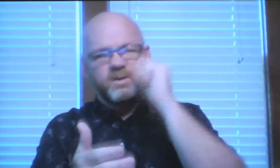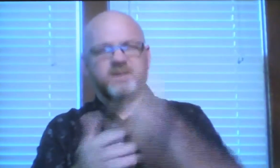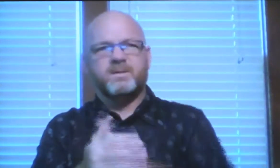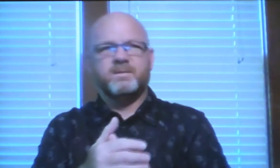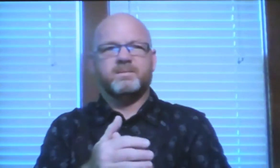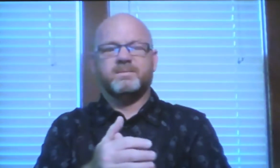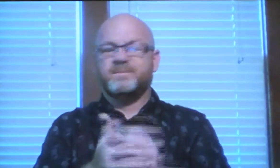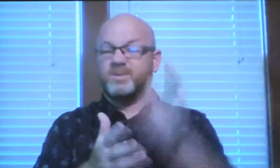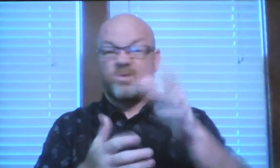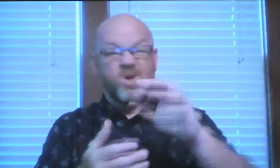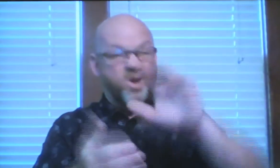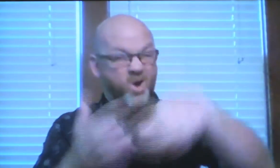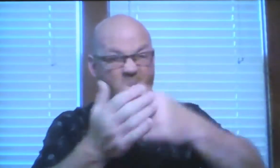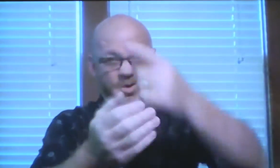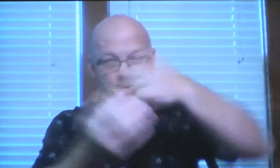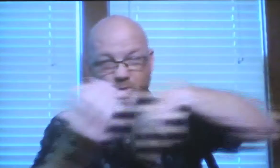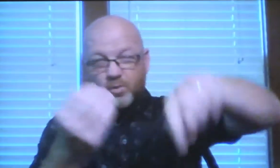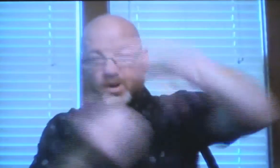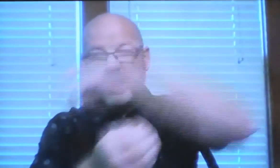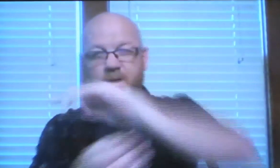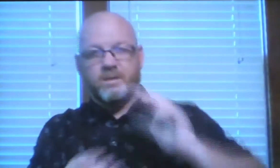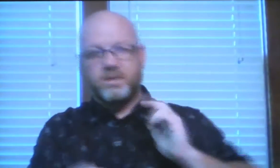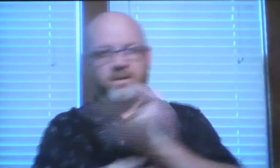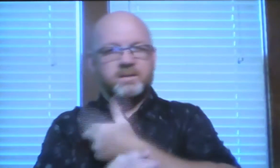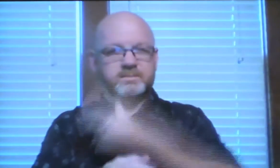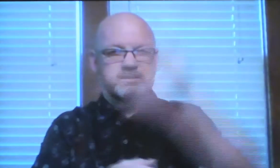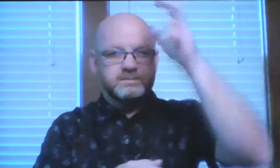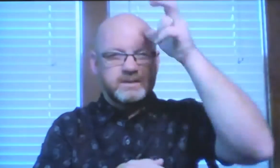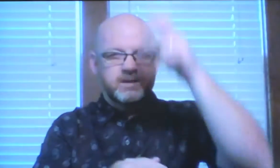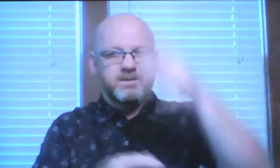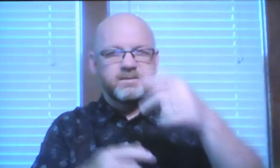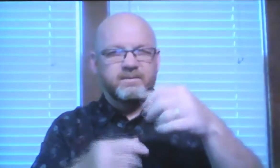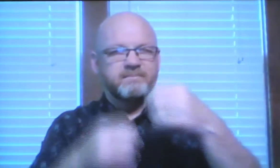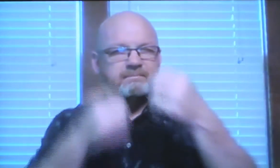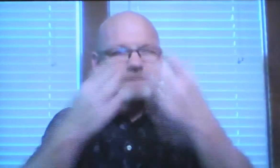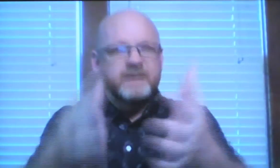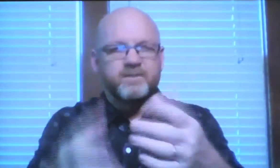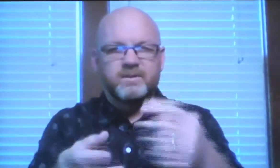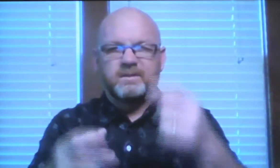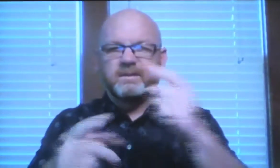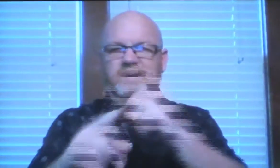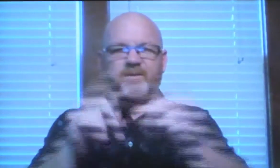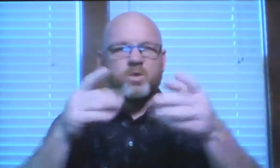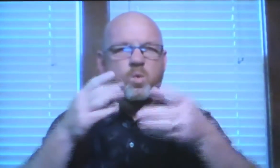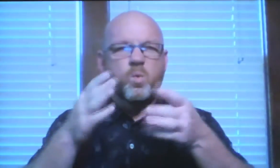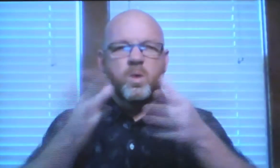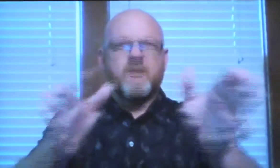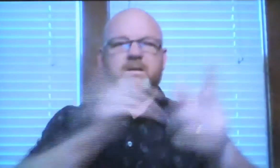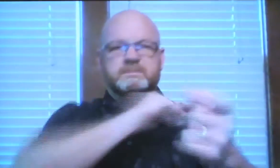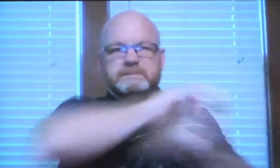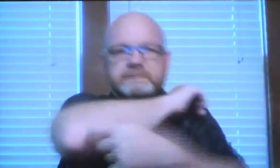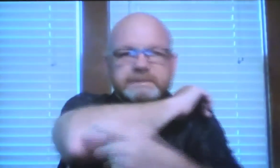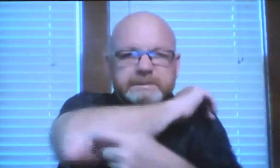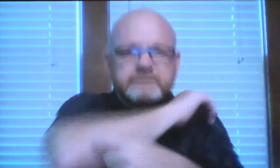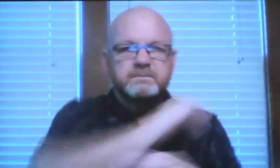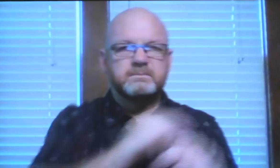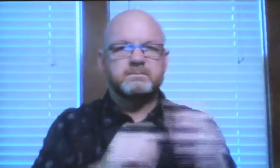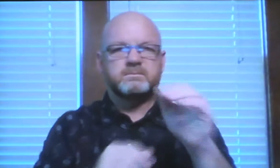We need to do that every day because all around us are many different